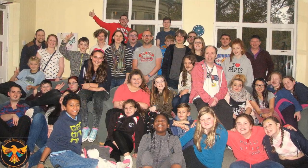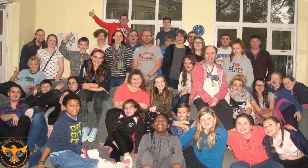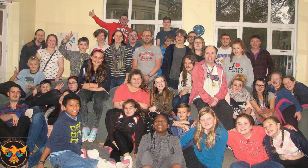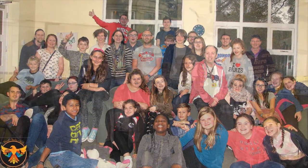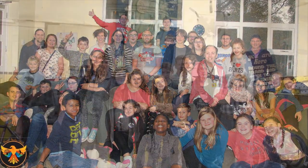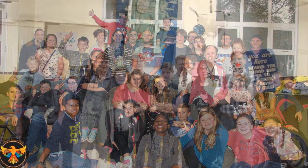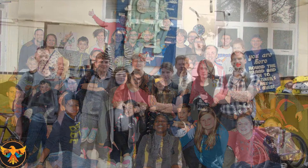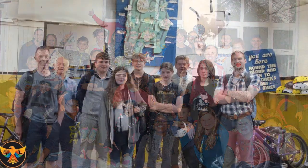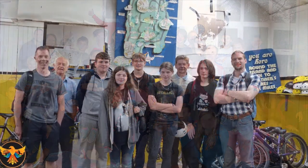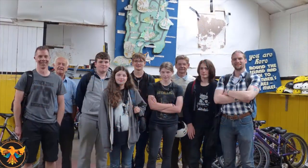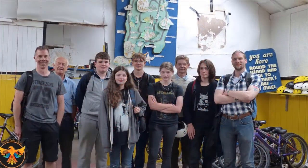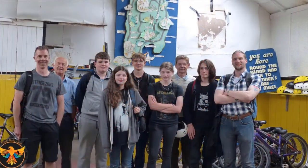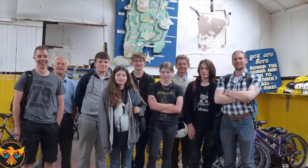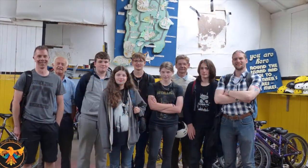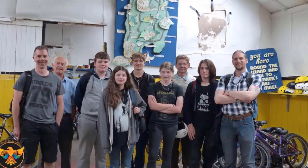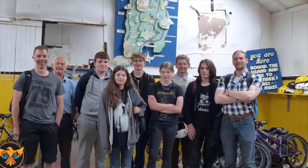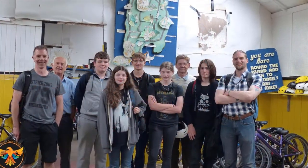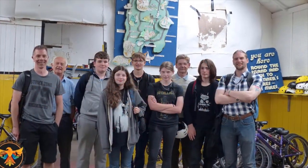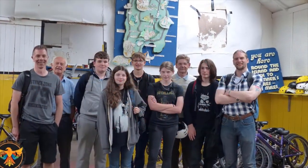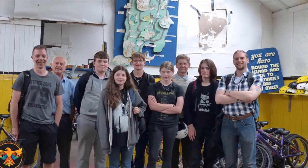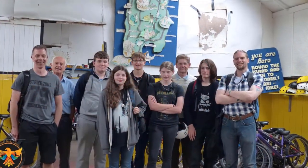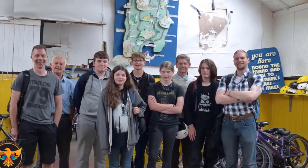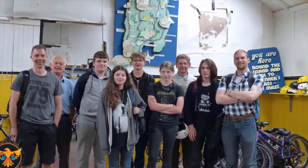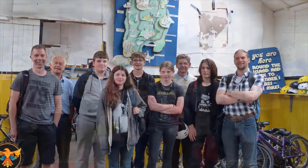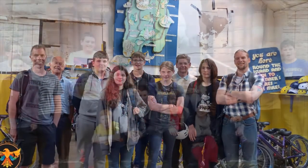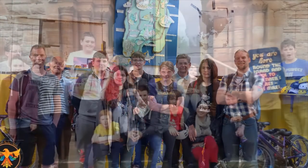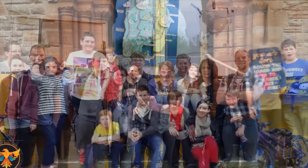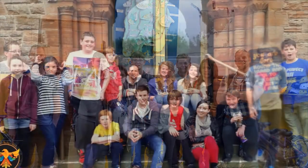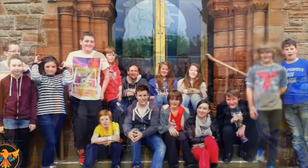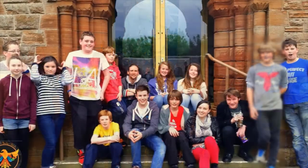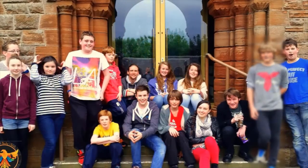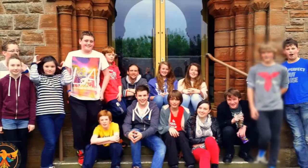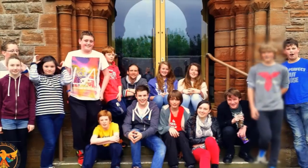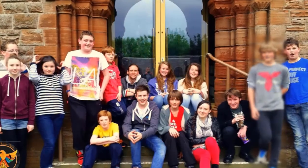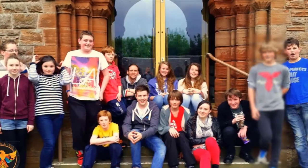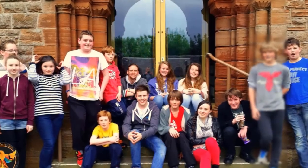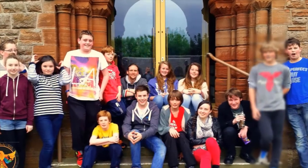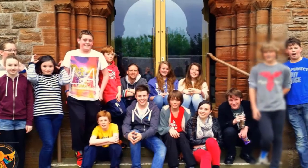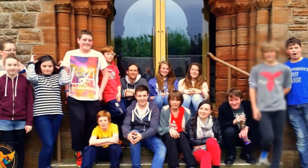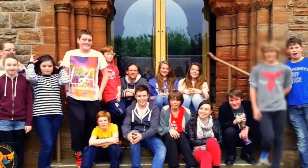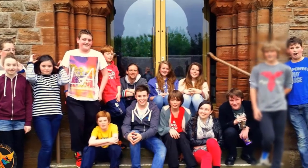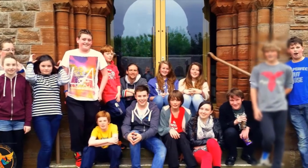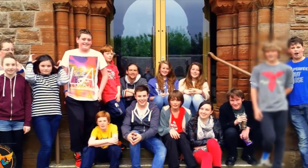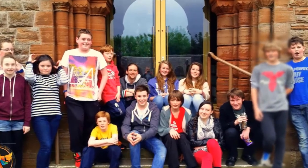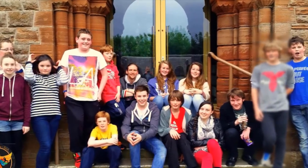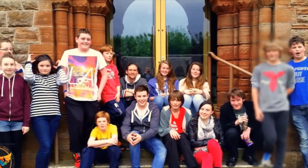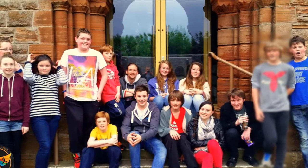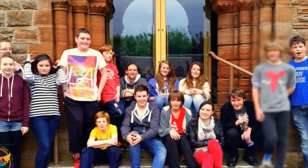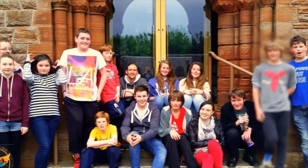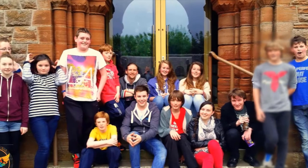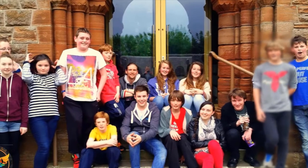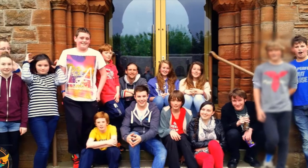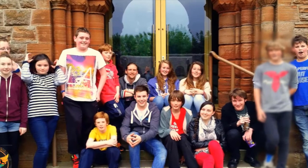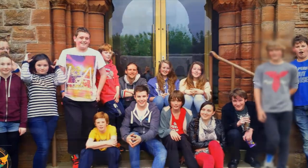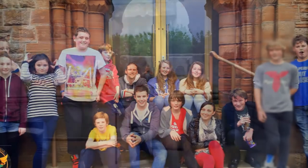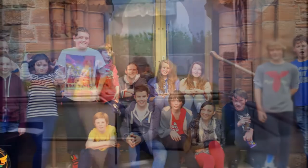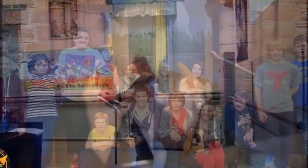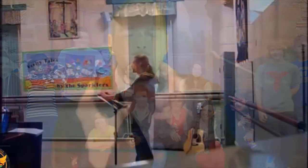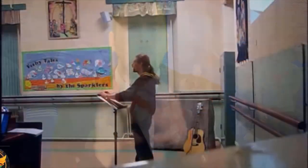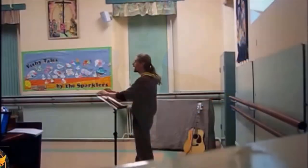variety of issues. I've worked with people from youth groups to adult education to people dealing with day-to-day living issues. And each one